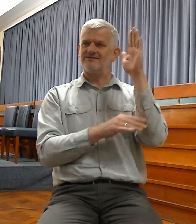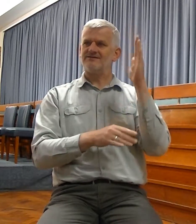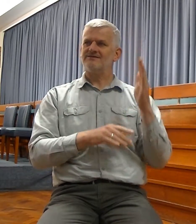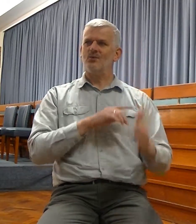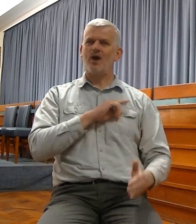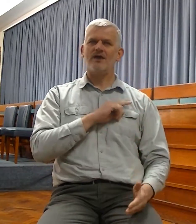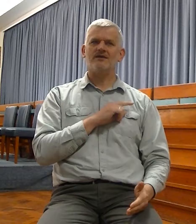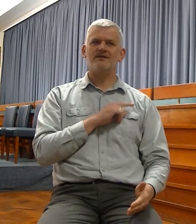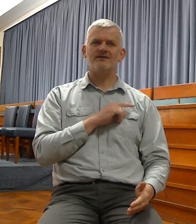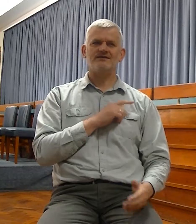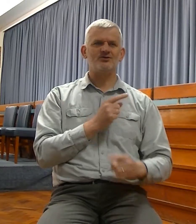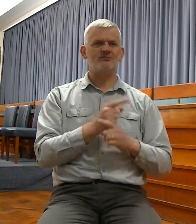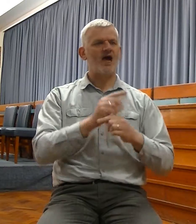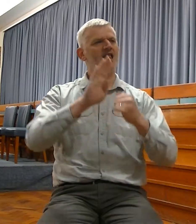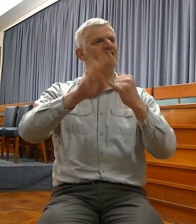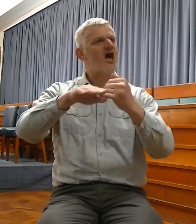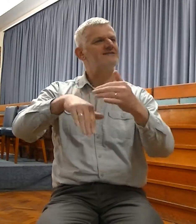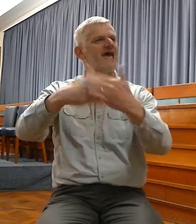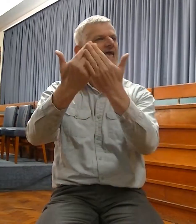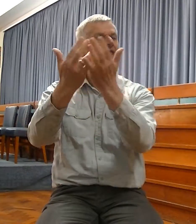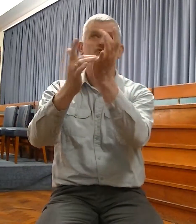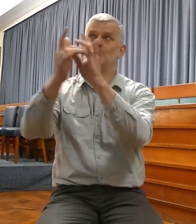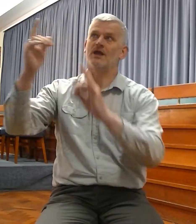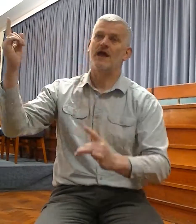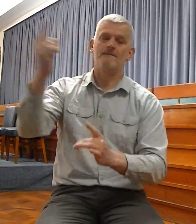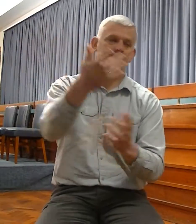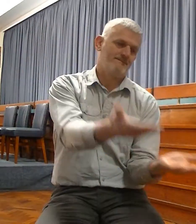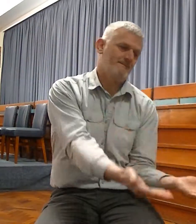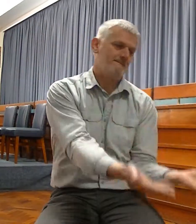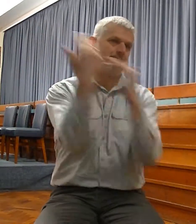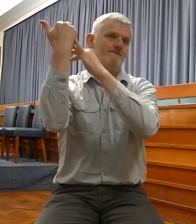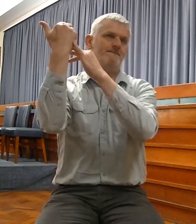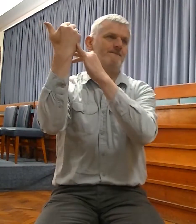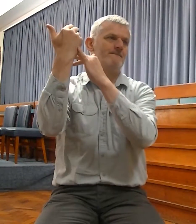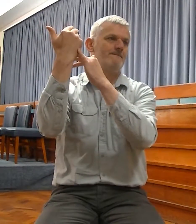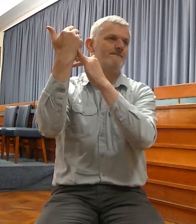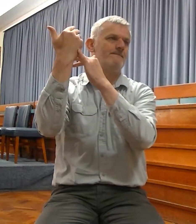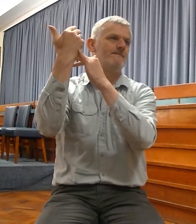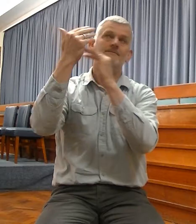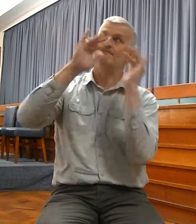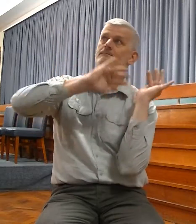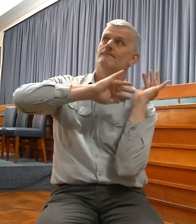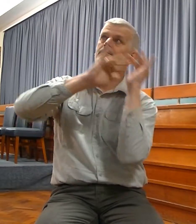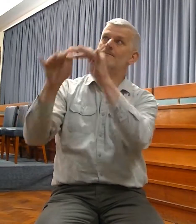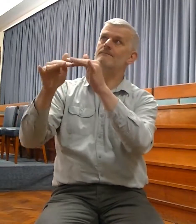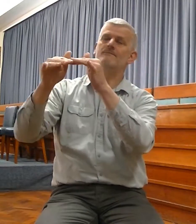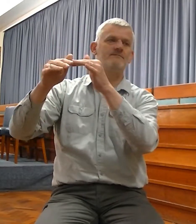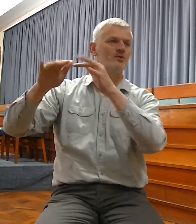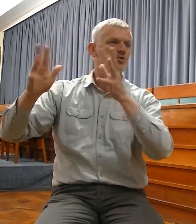when Christ shall come again and take his people and gather them together for eternal glory and bliss.